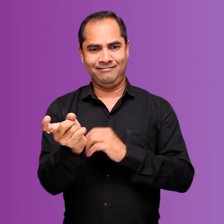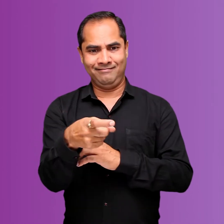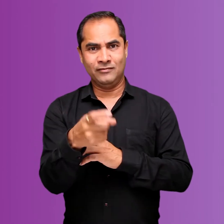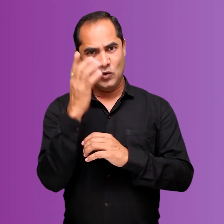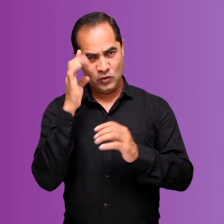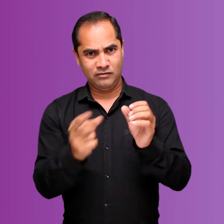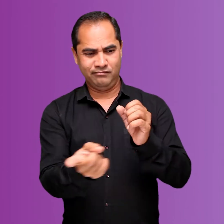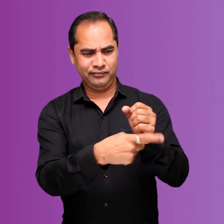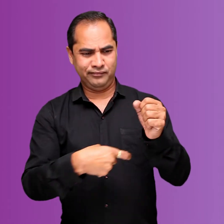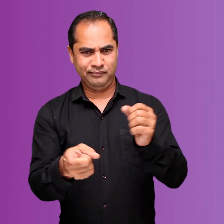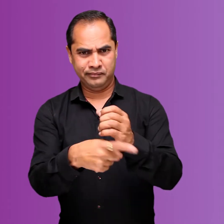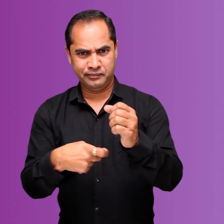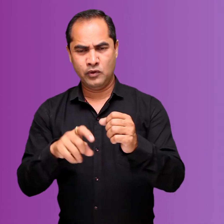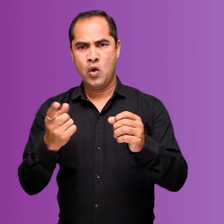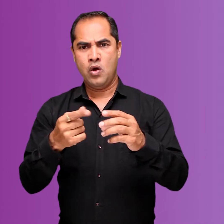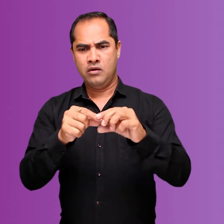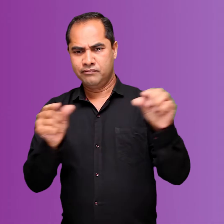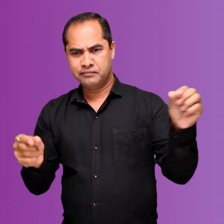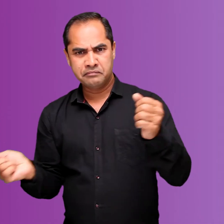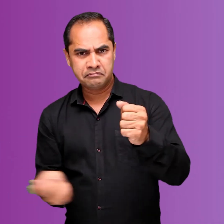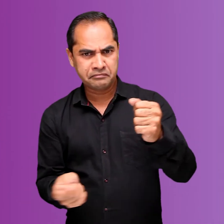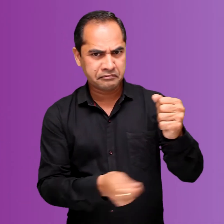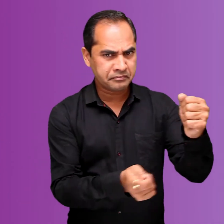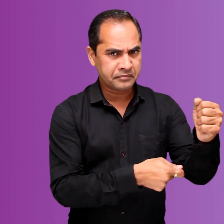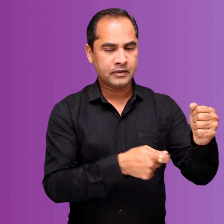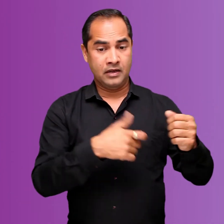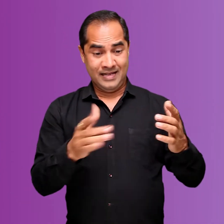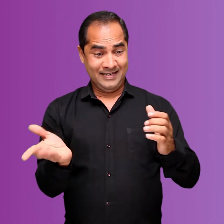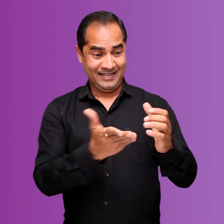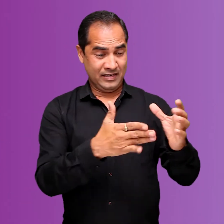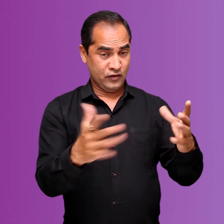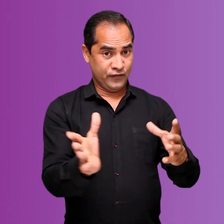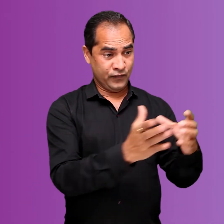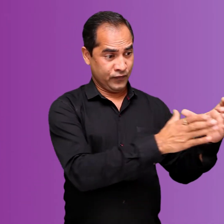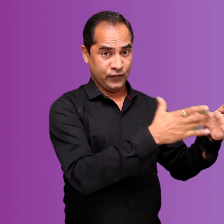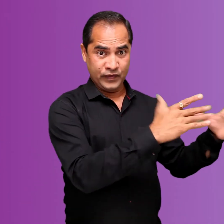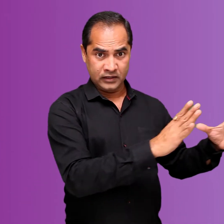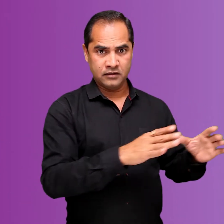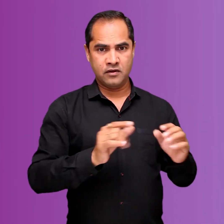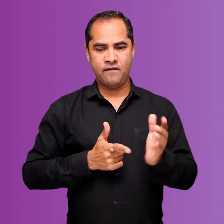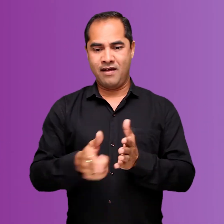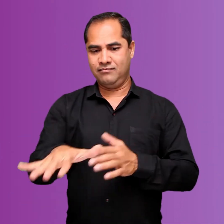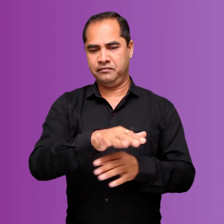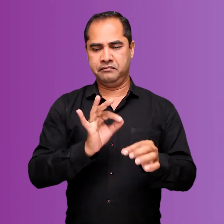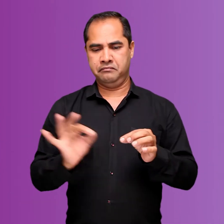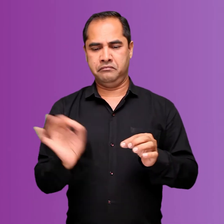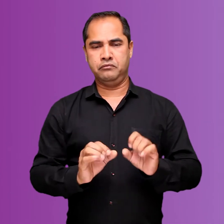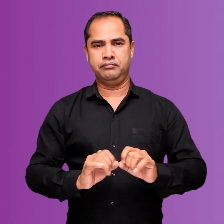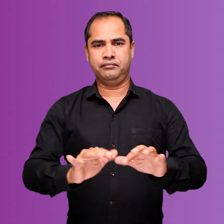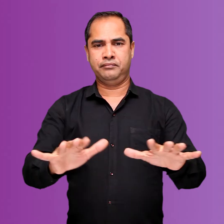is cut down with the help of primitive tools like ho and dao and then the entire